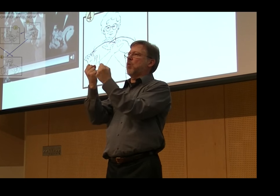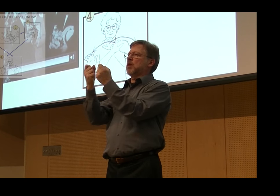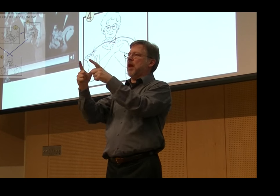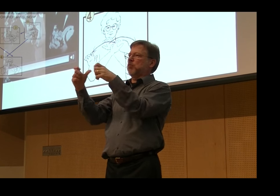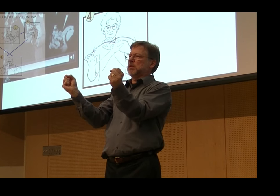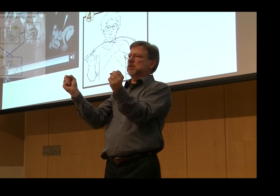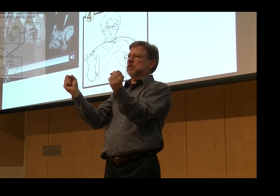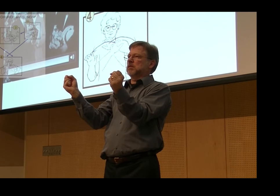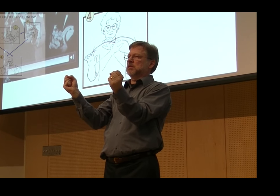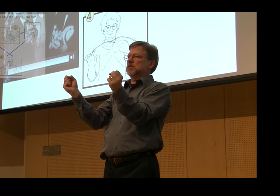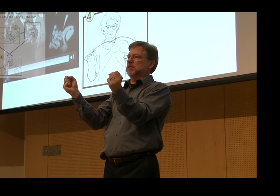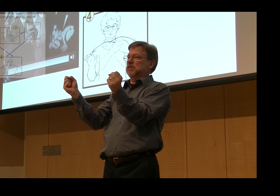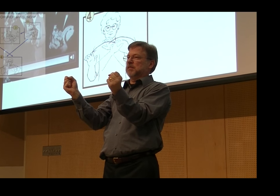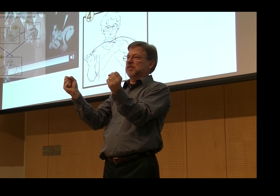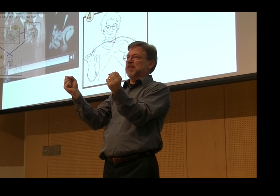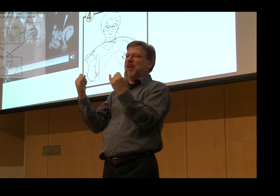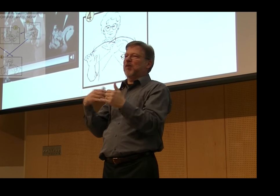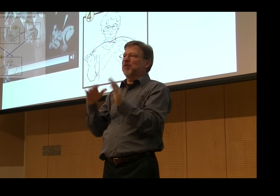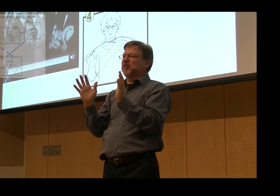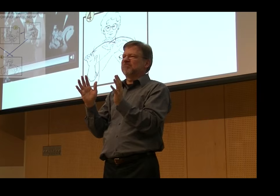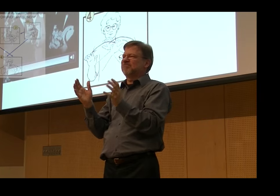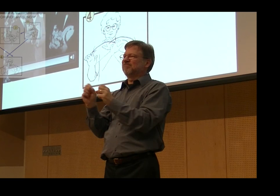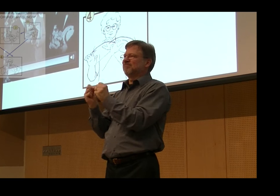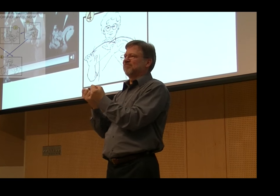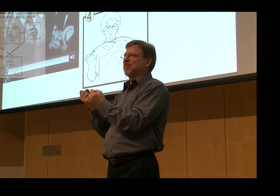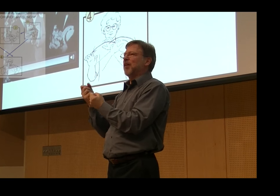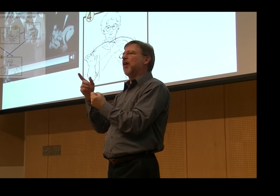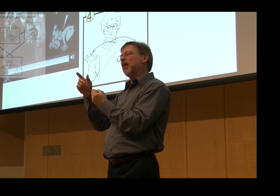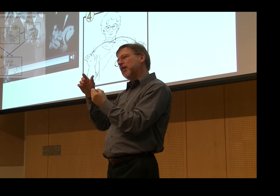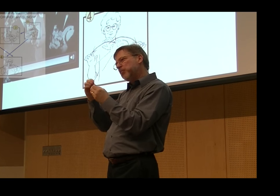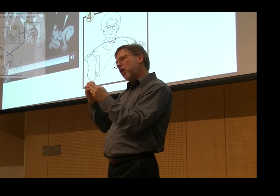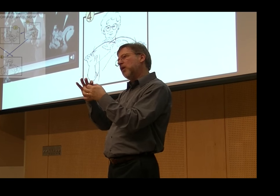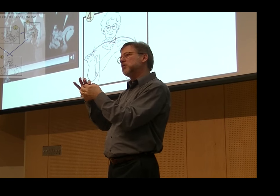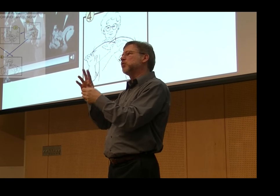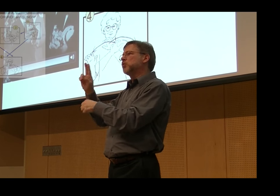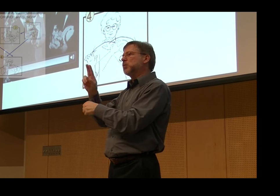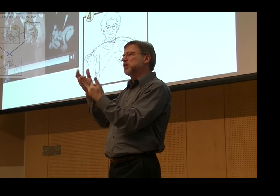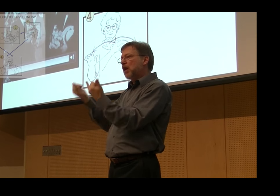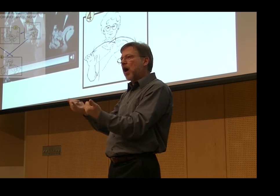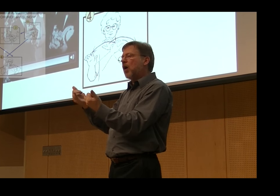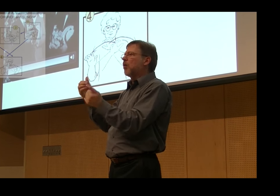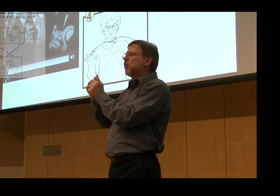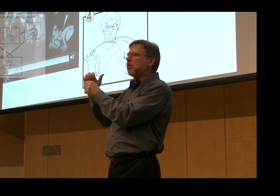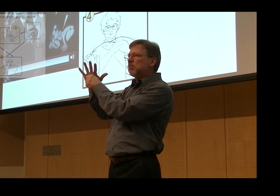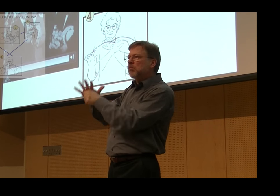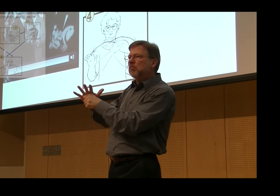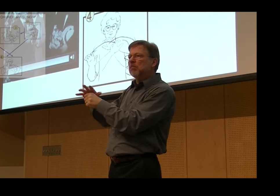forms and how parts of lexical phrases then are taken and used